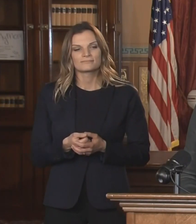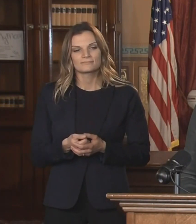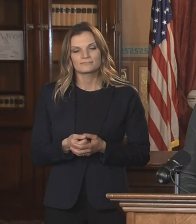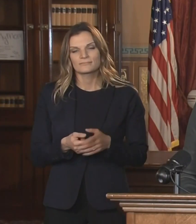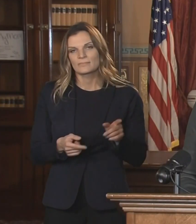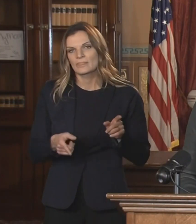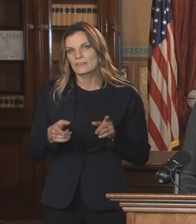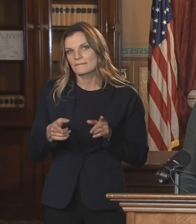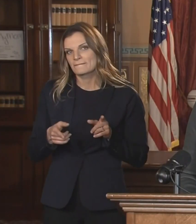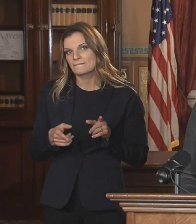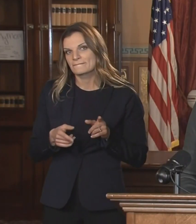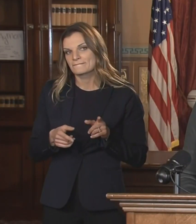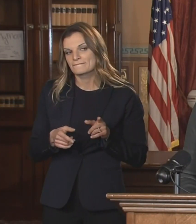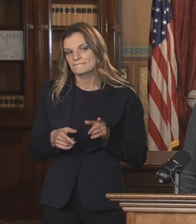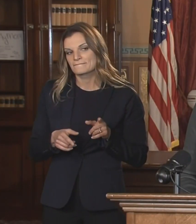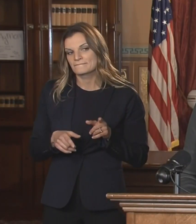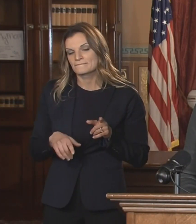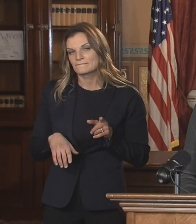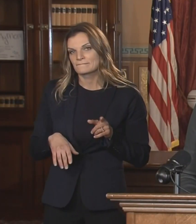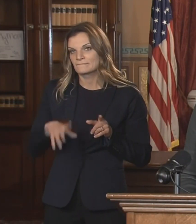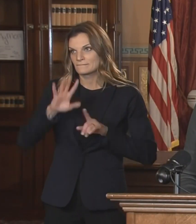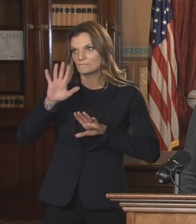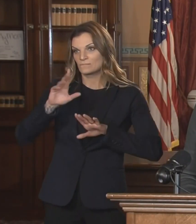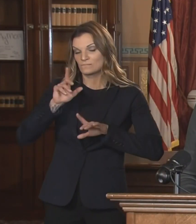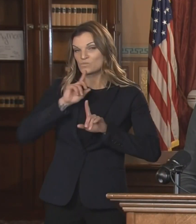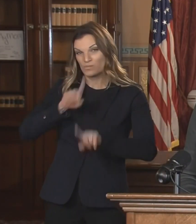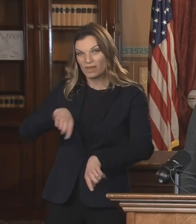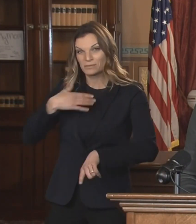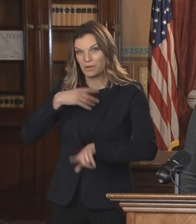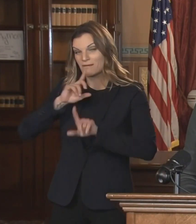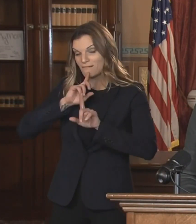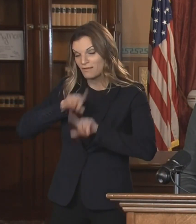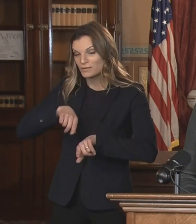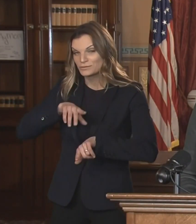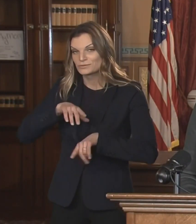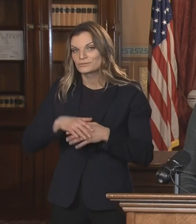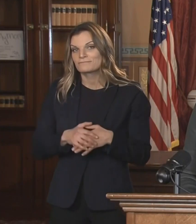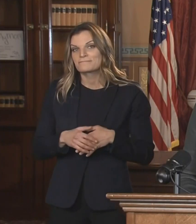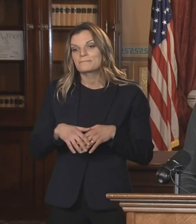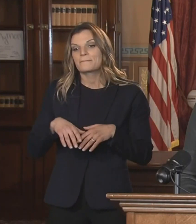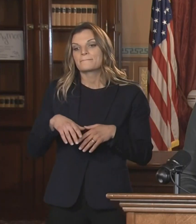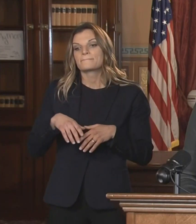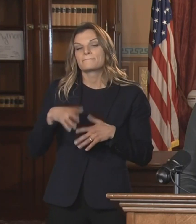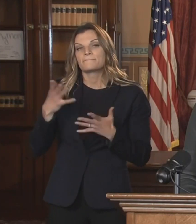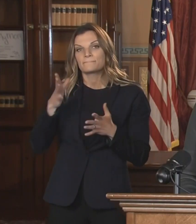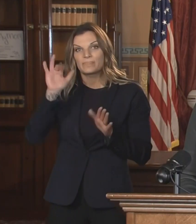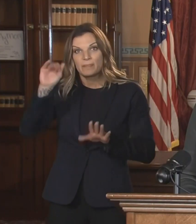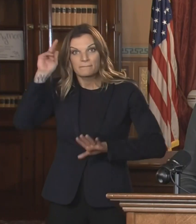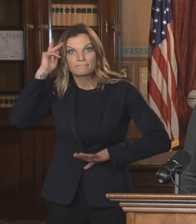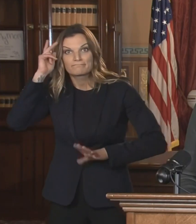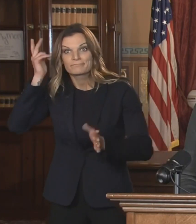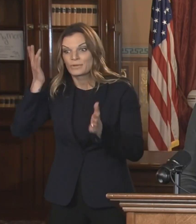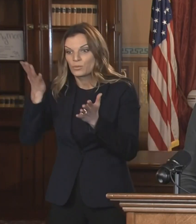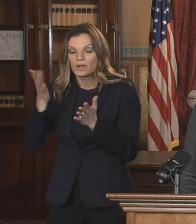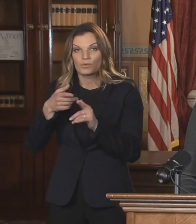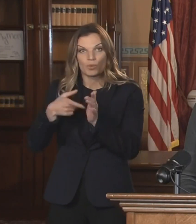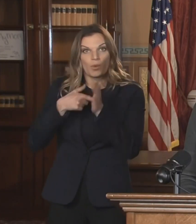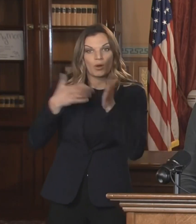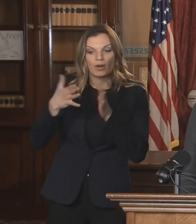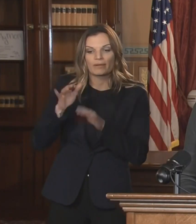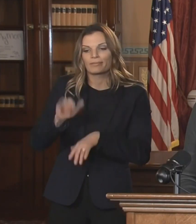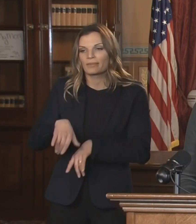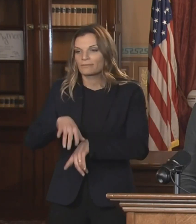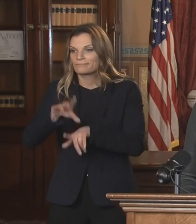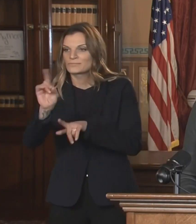Maura's question. Um, so a bipartisan relief plan that, um, requires leaders from both